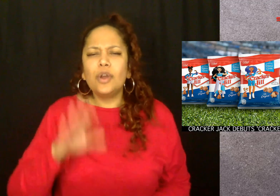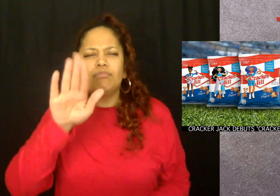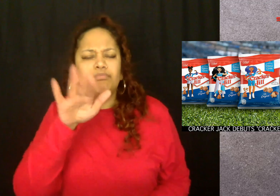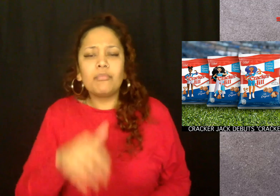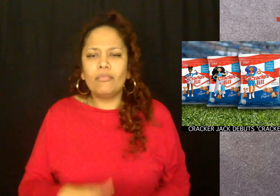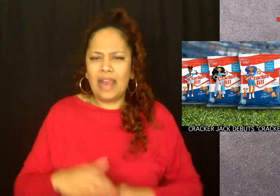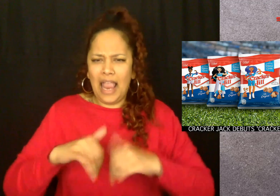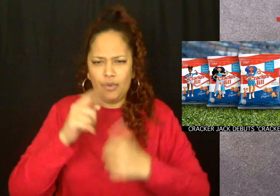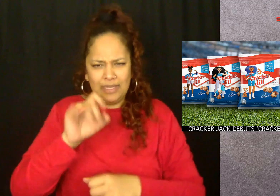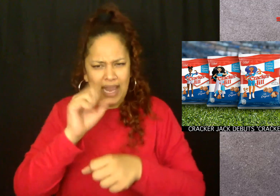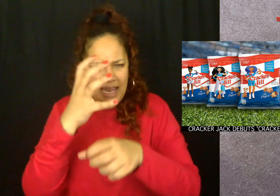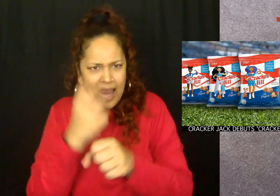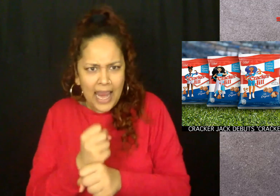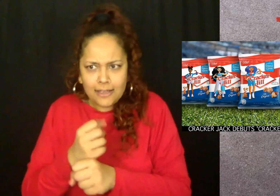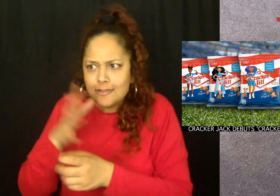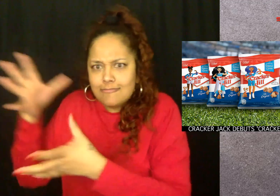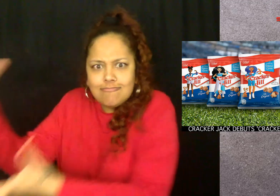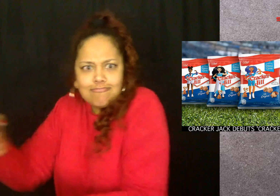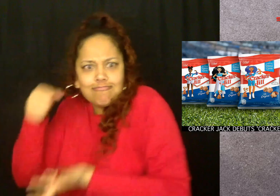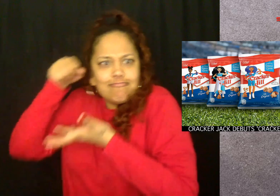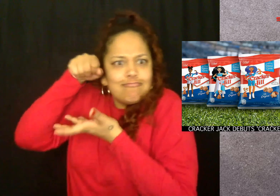So, how can you get your hands on the new bags?